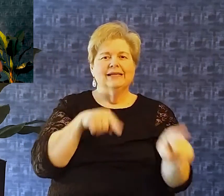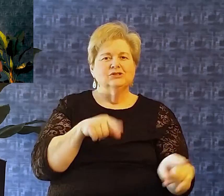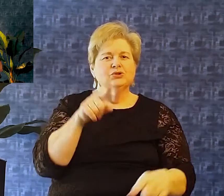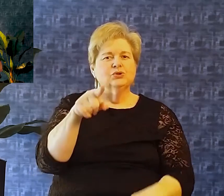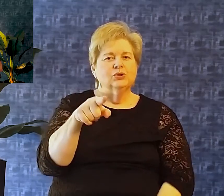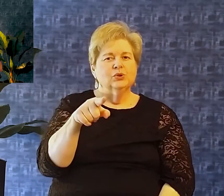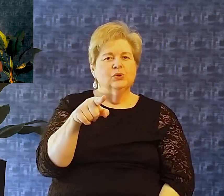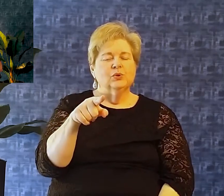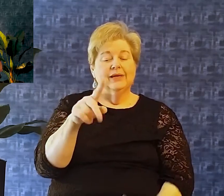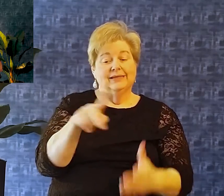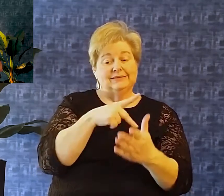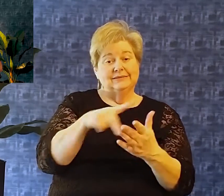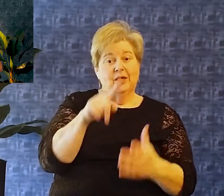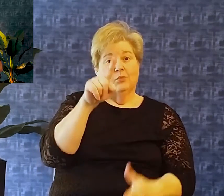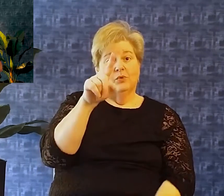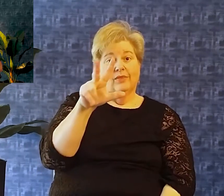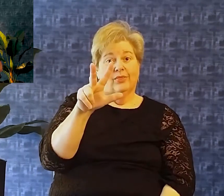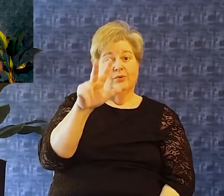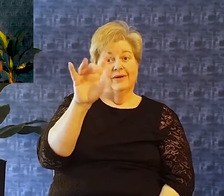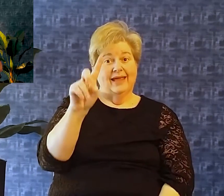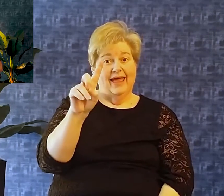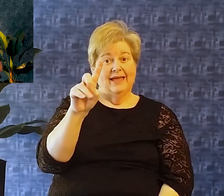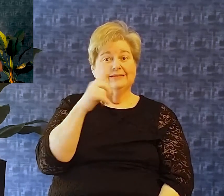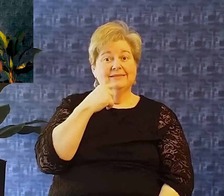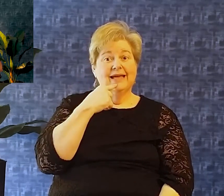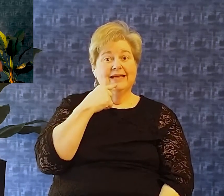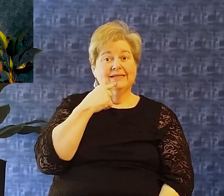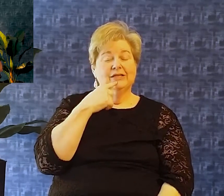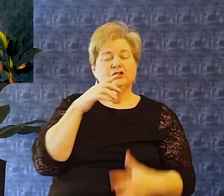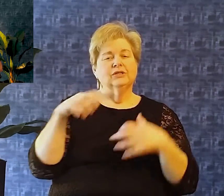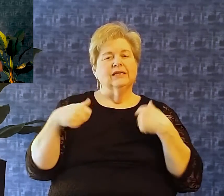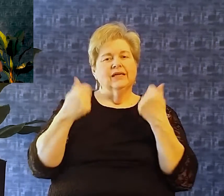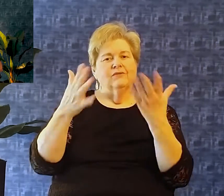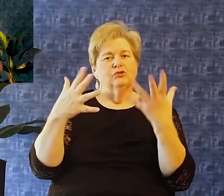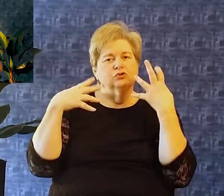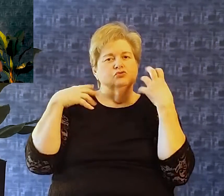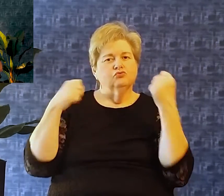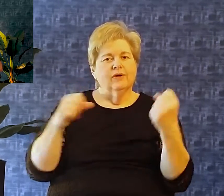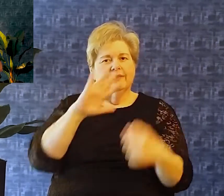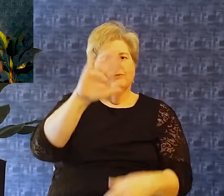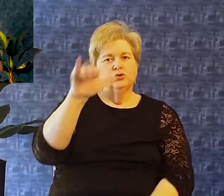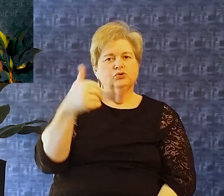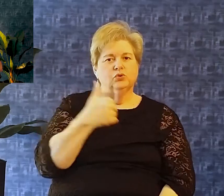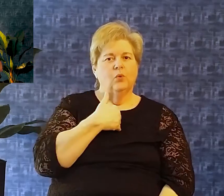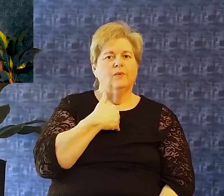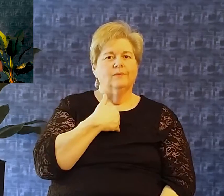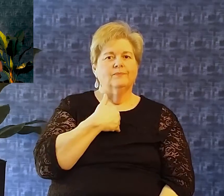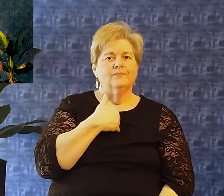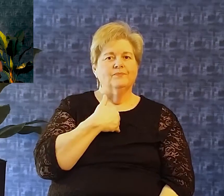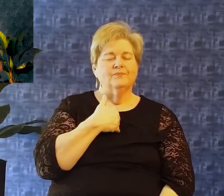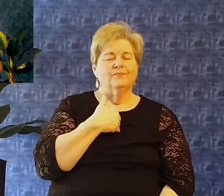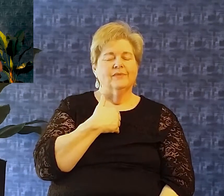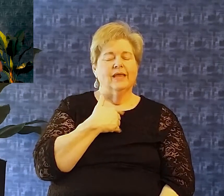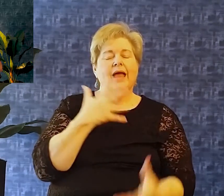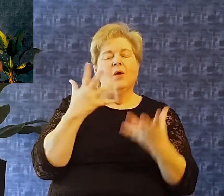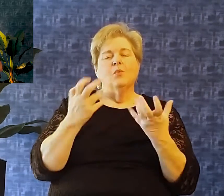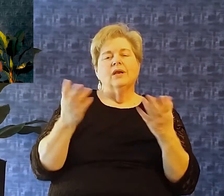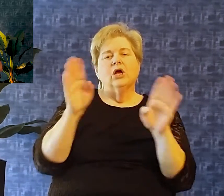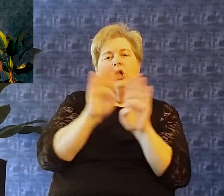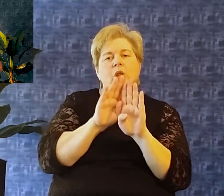And to answer you And as Psalm 138 says To strengthen your soul I'm